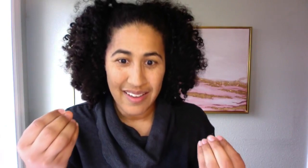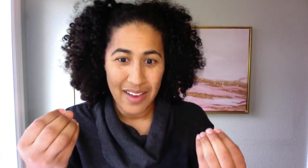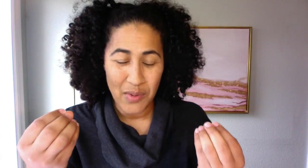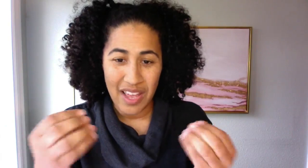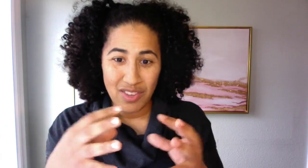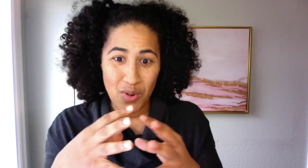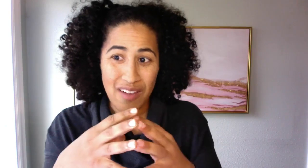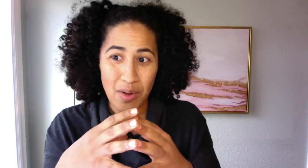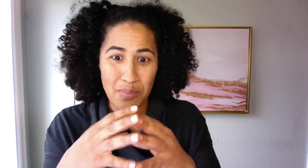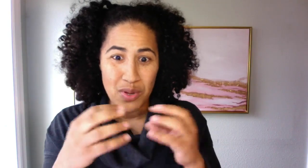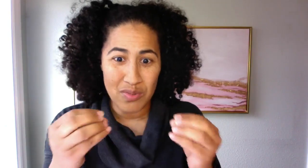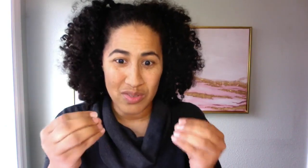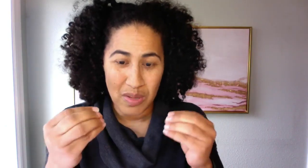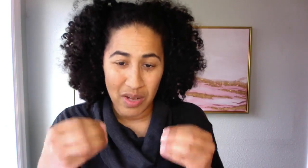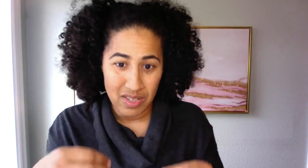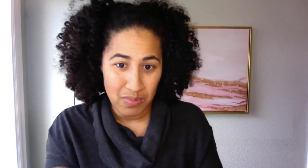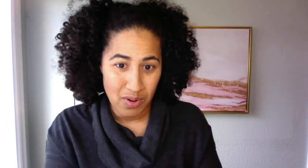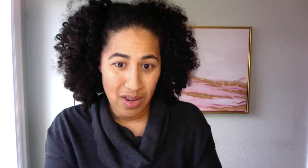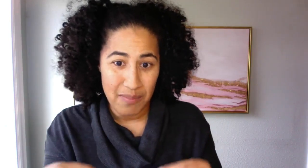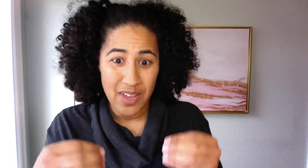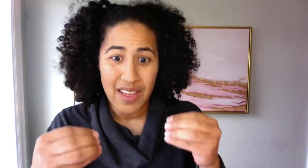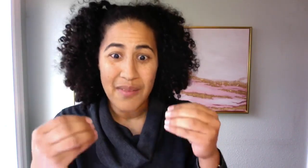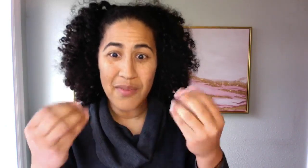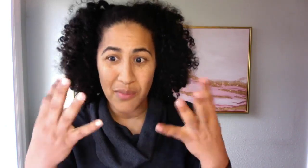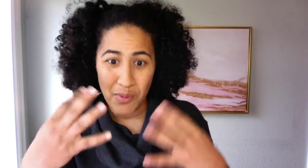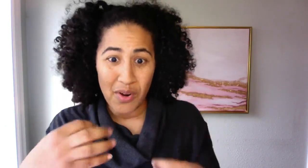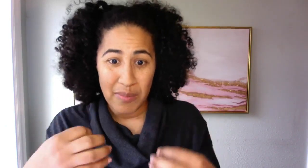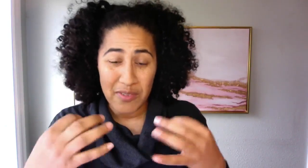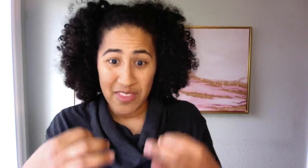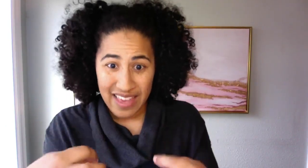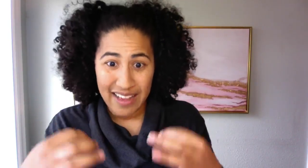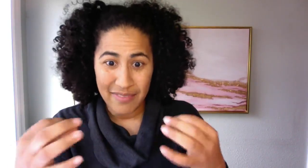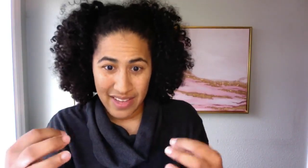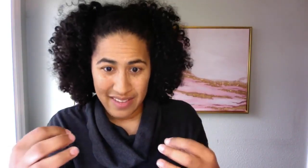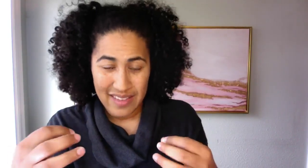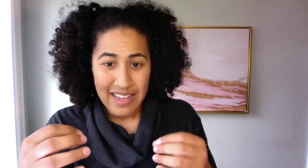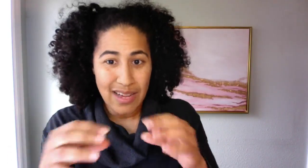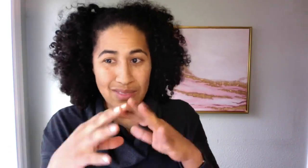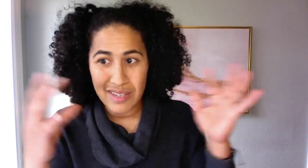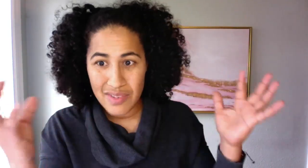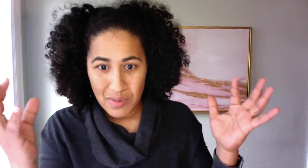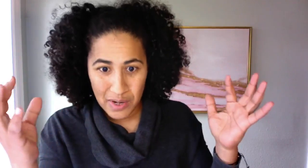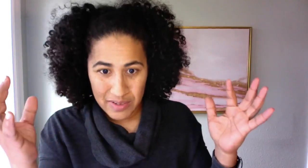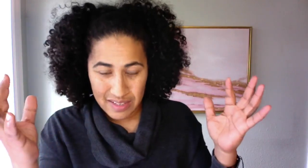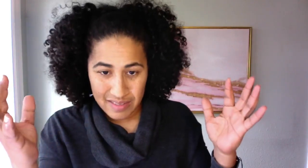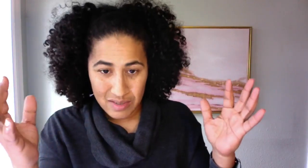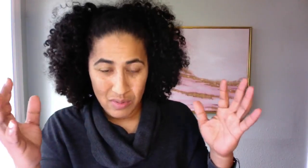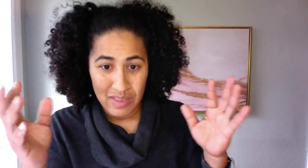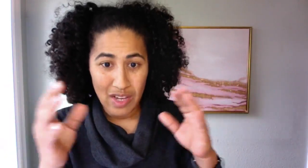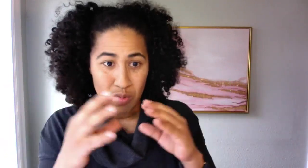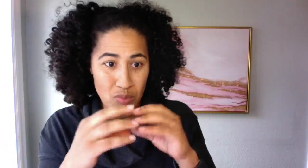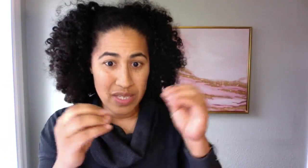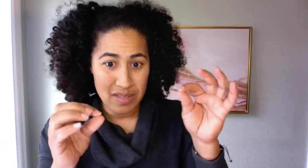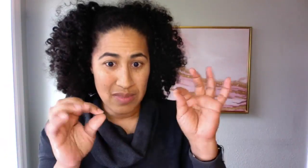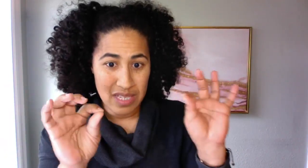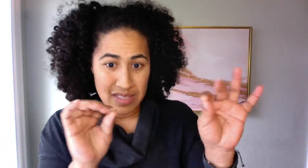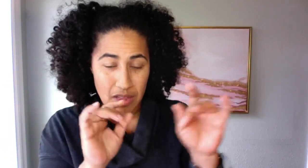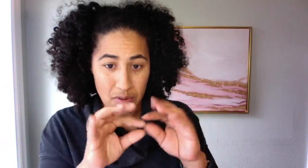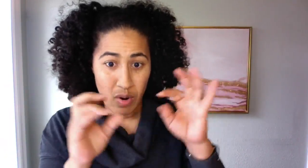And you have a beautiful subconscious program programming for that phase. Now, none of us are perfect on this one. There will be some things that throw our